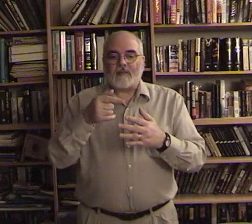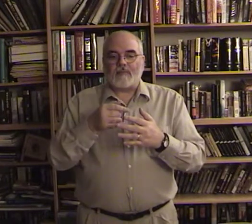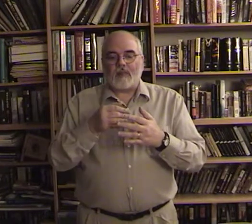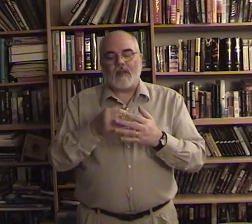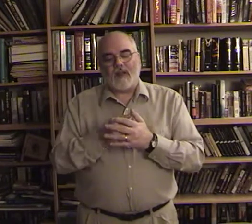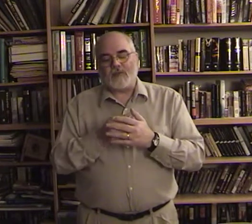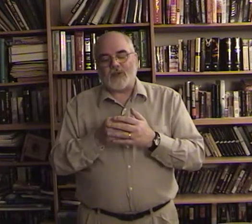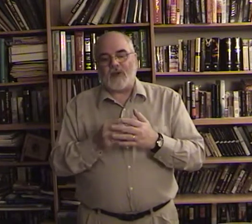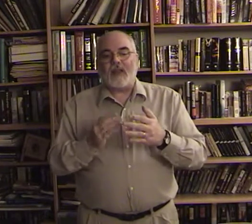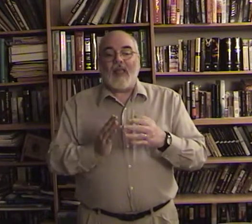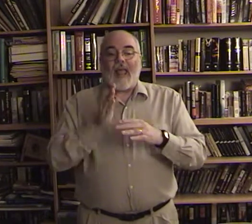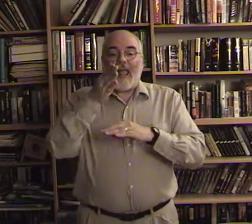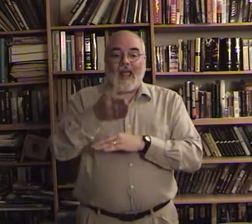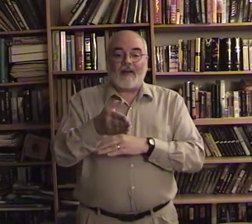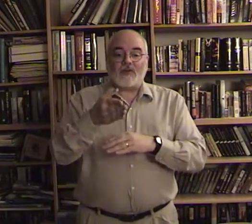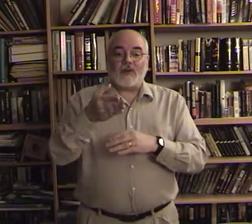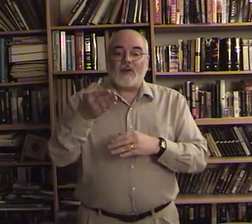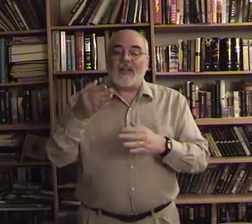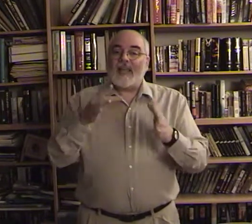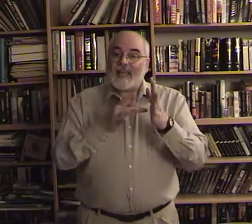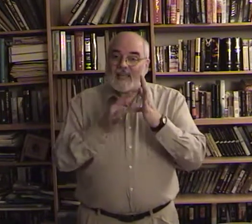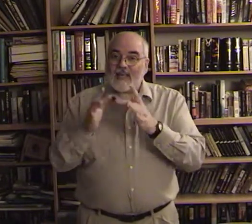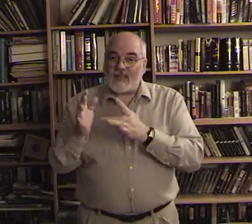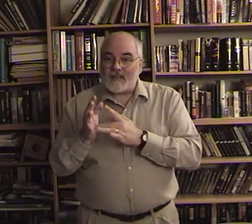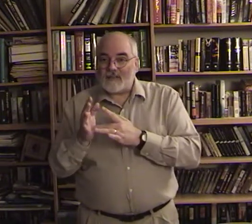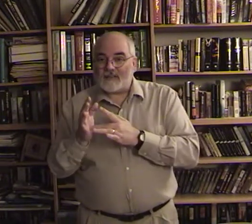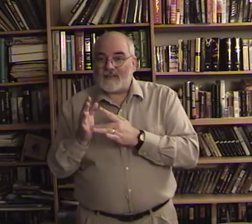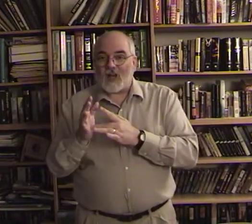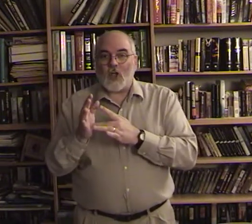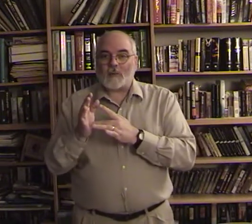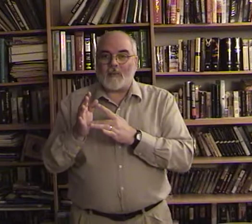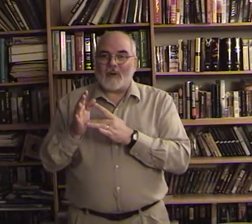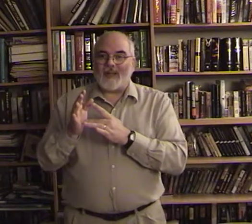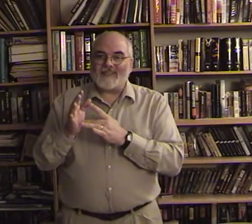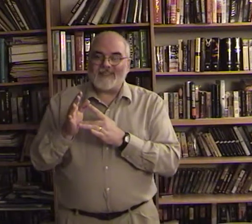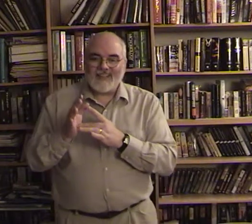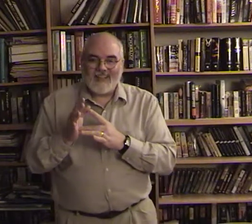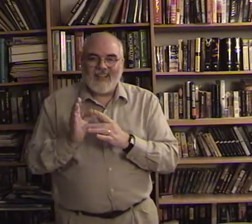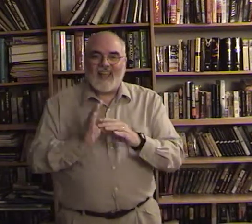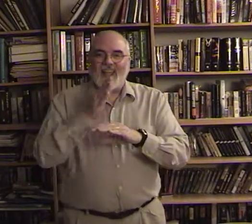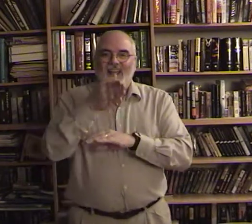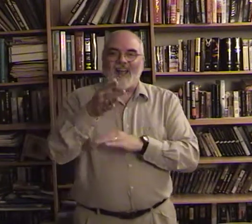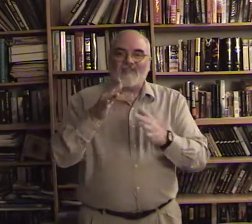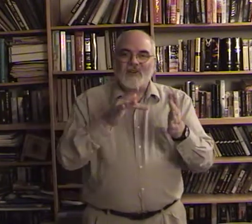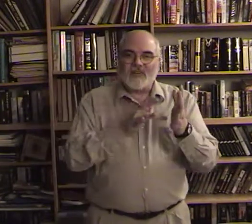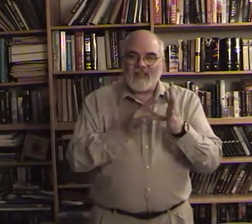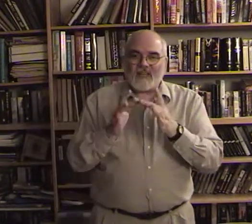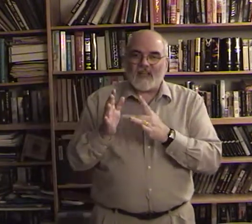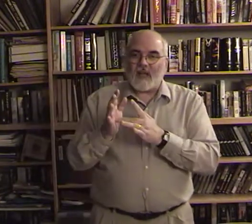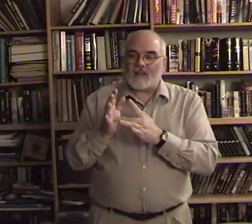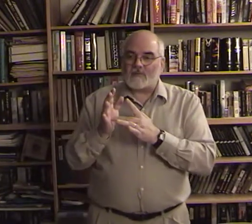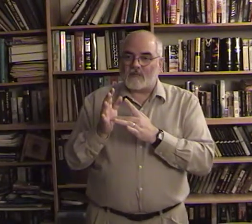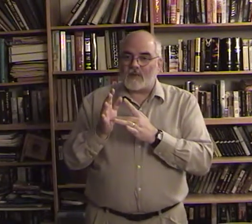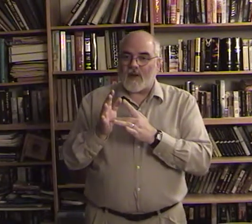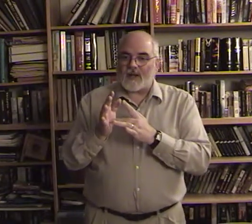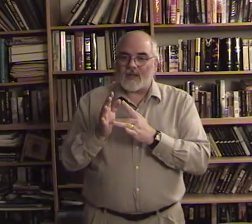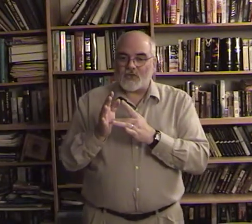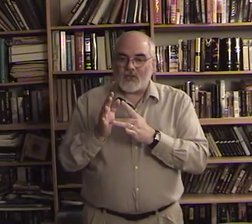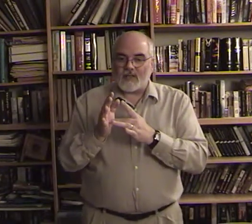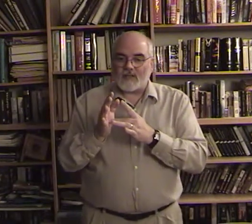i'm sorry after he i lost my place after he i defined it as jesus